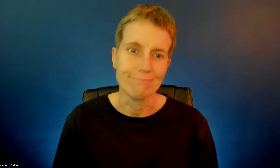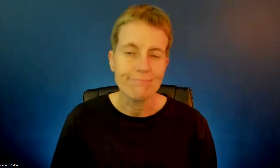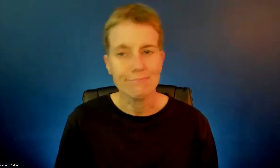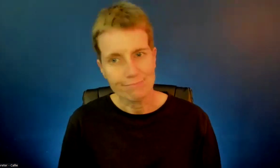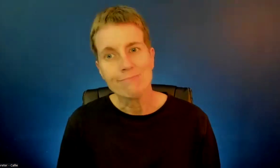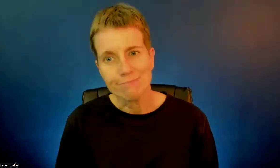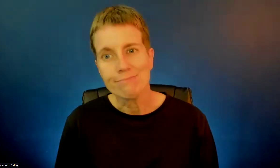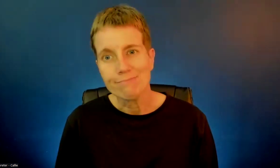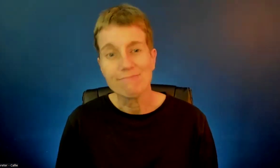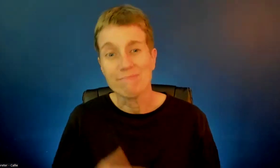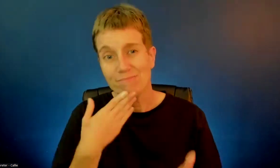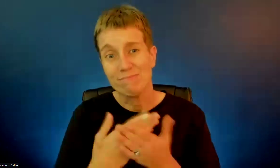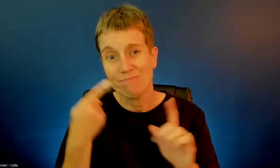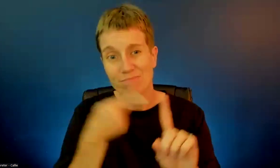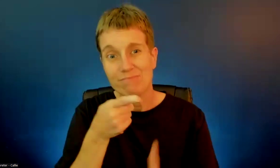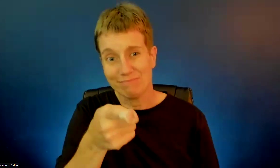That's a great question.